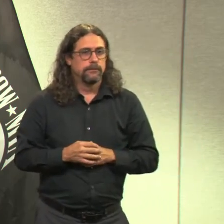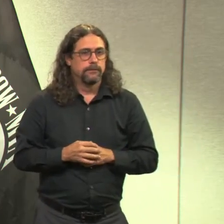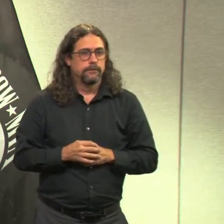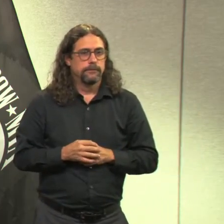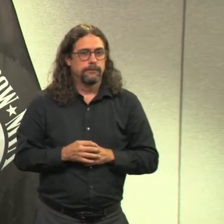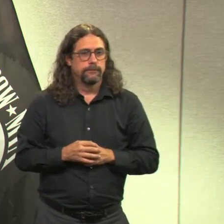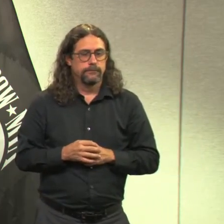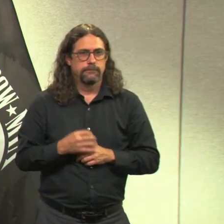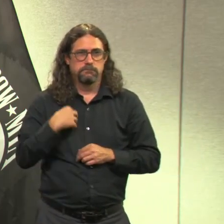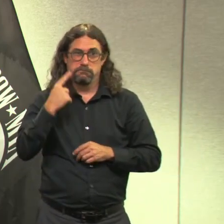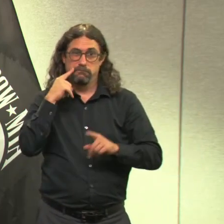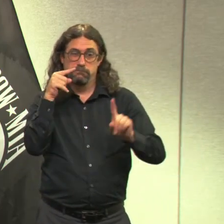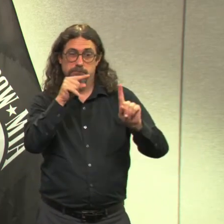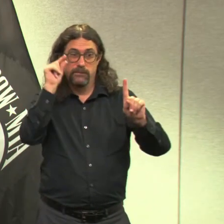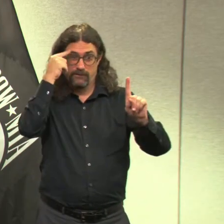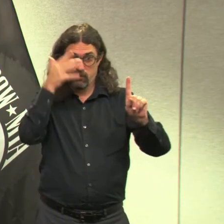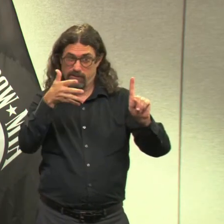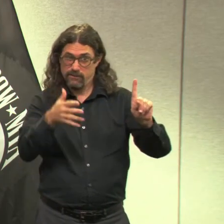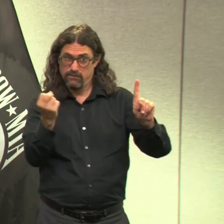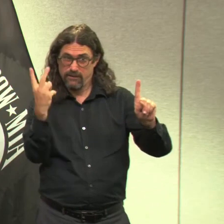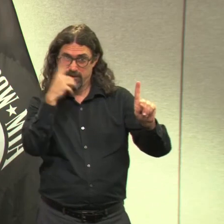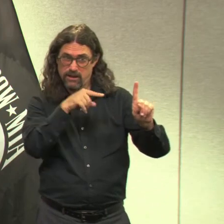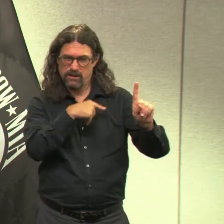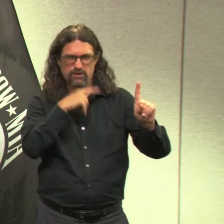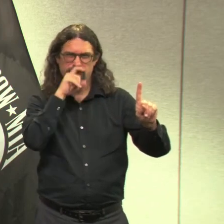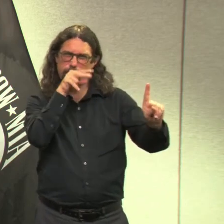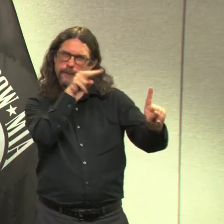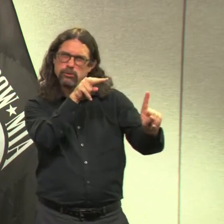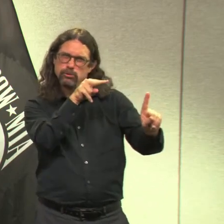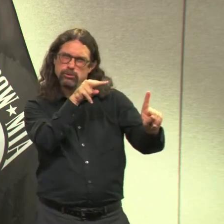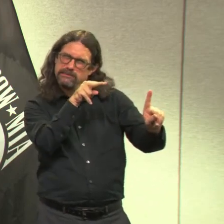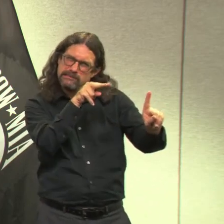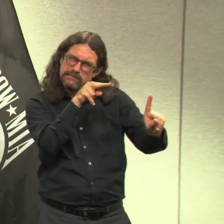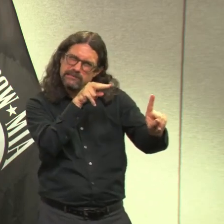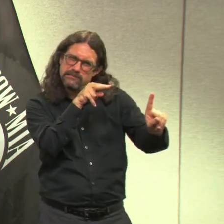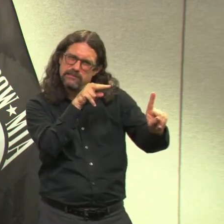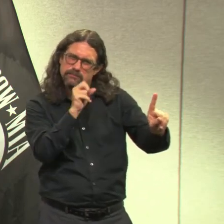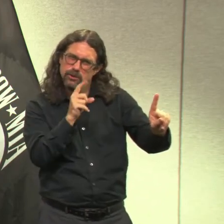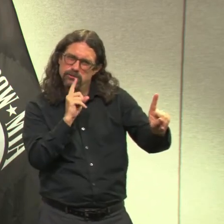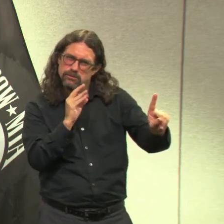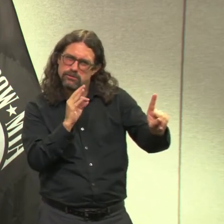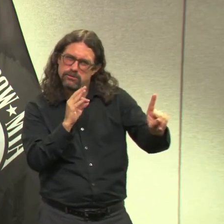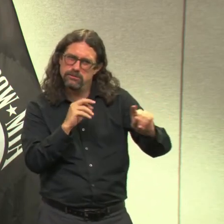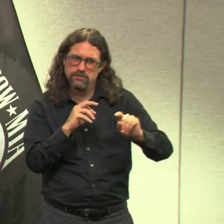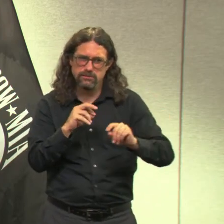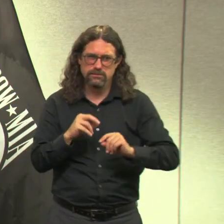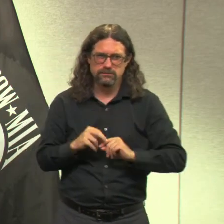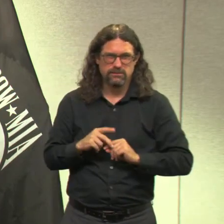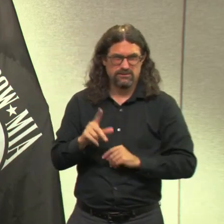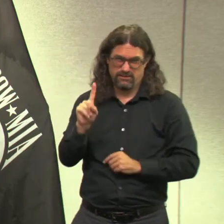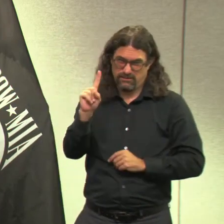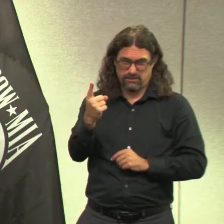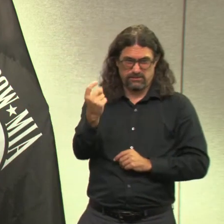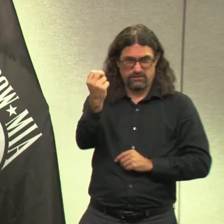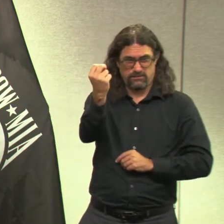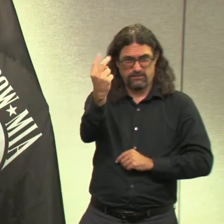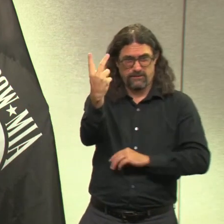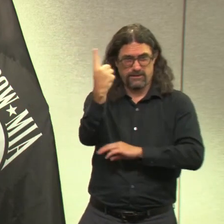don't know why it needs to be 12 days, honestly. I think we're all ready to move on, and I think the quicker we can move on, the better at this point. Juliet.